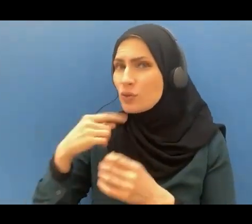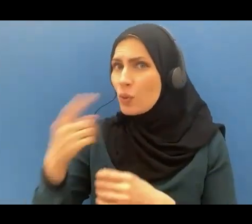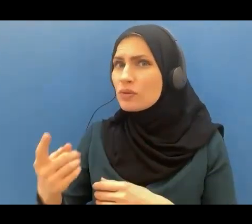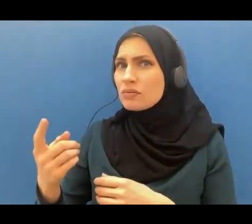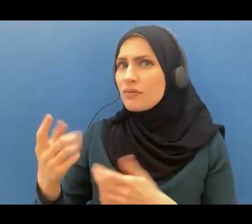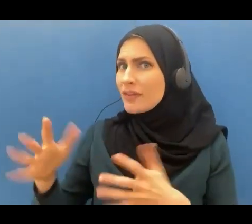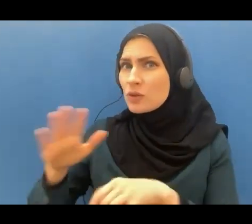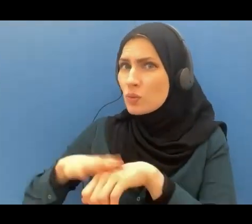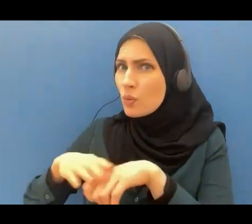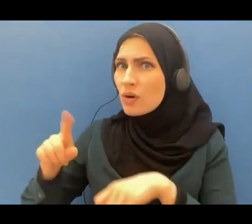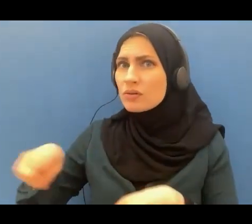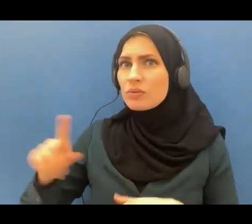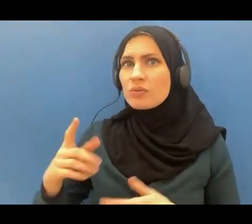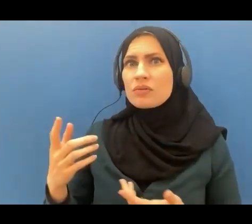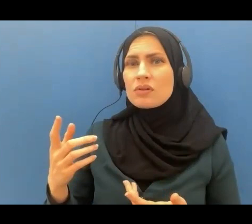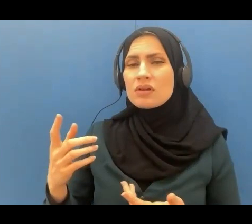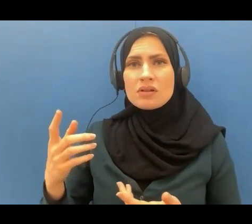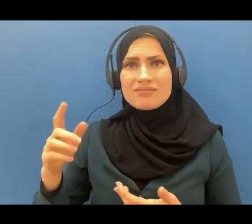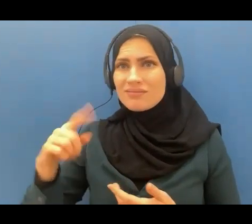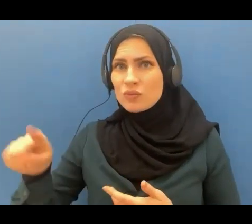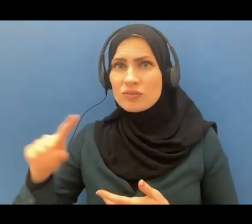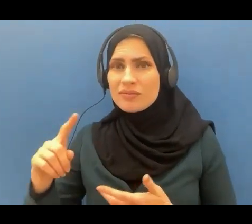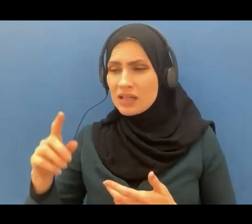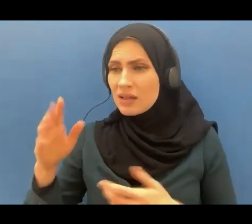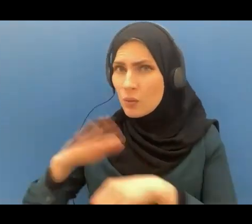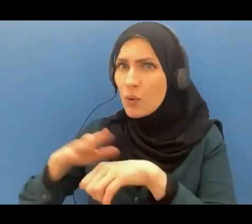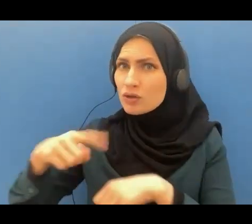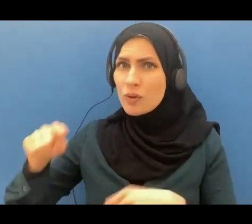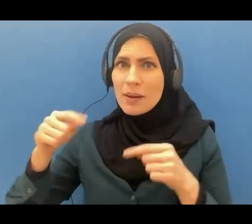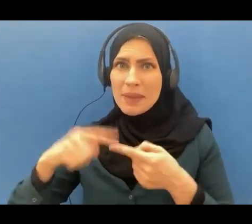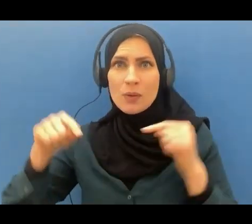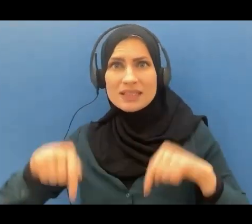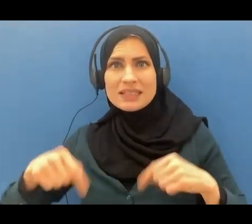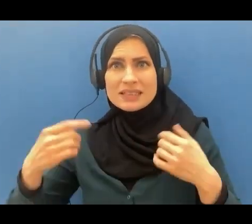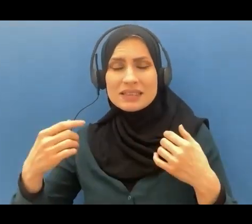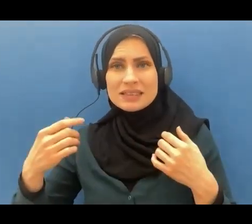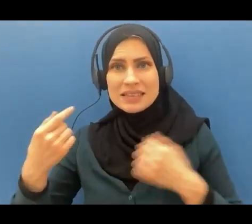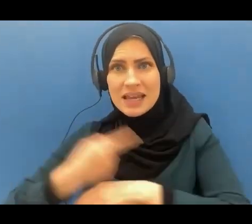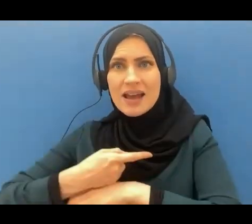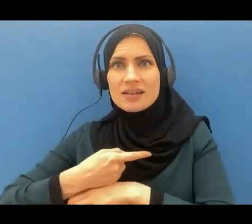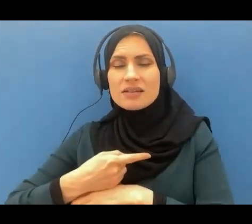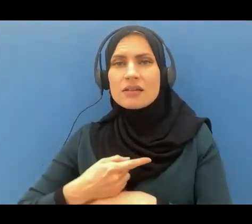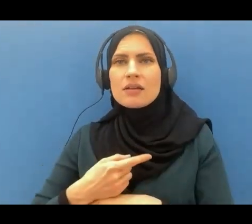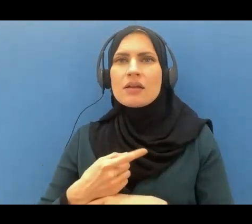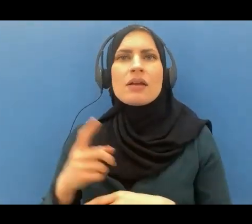your meeting of this day of yours and the disbelievers would say